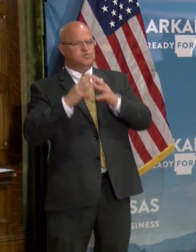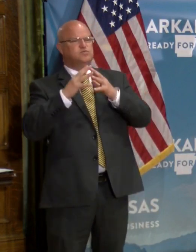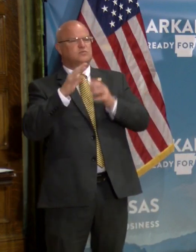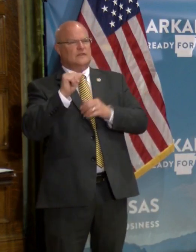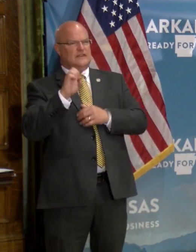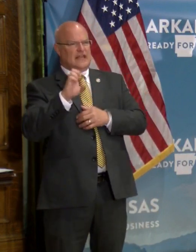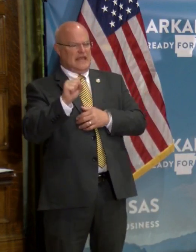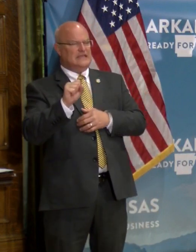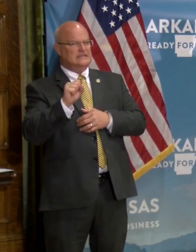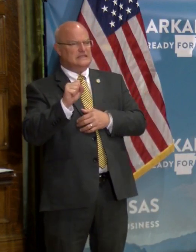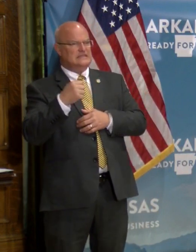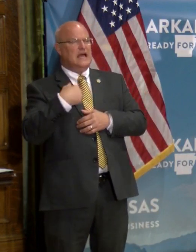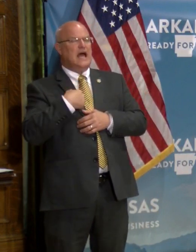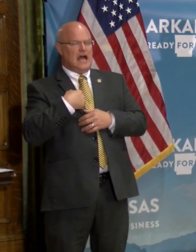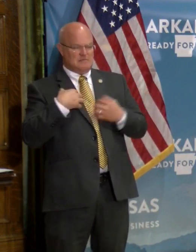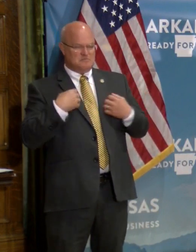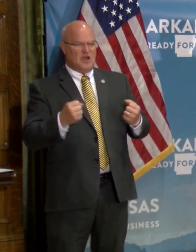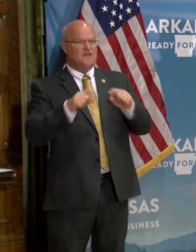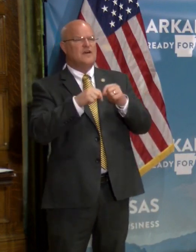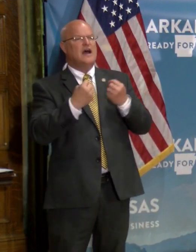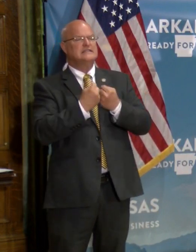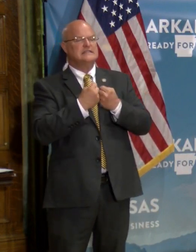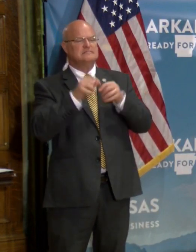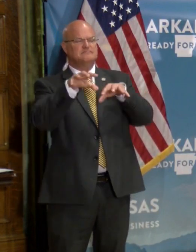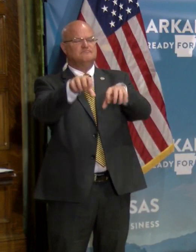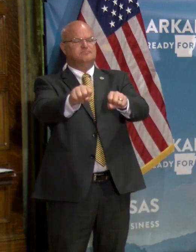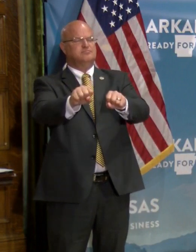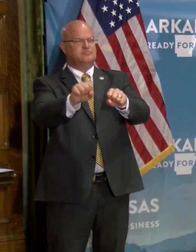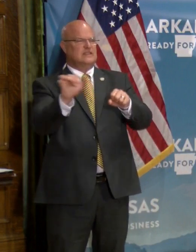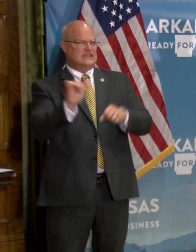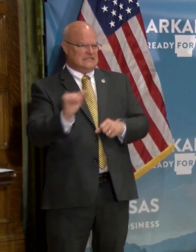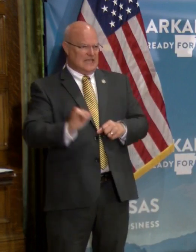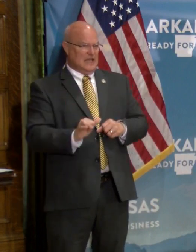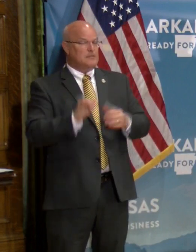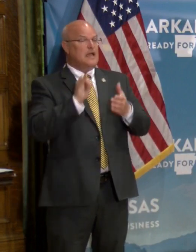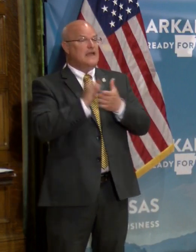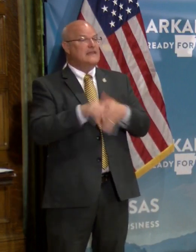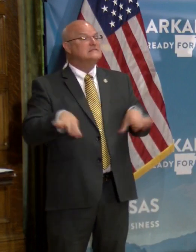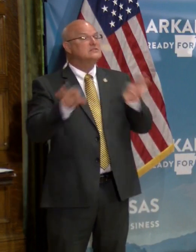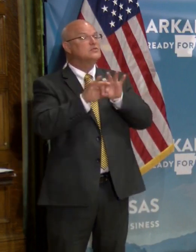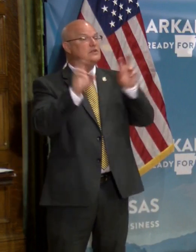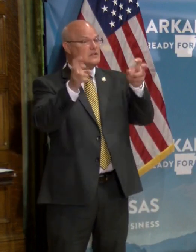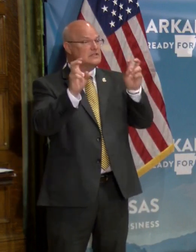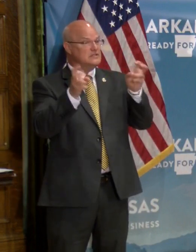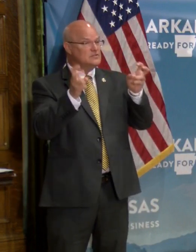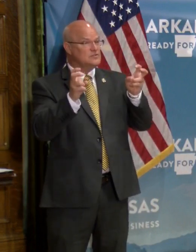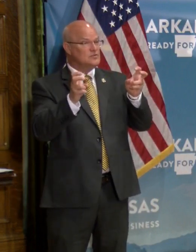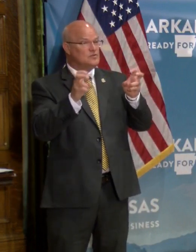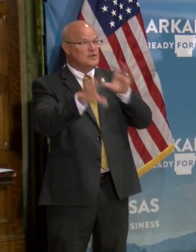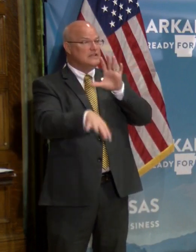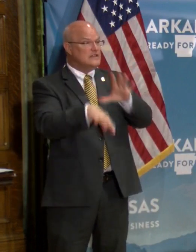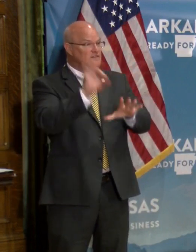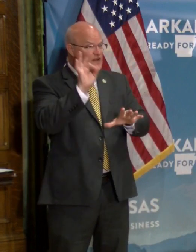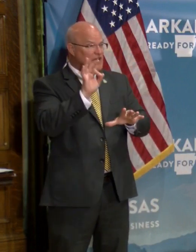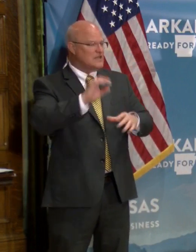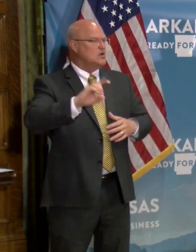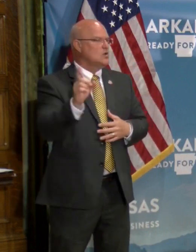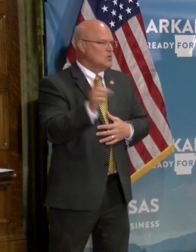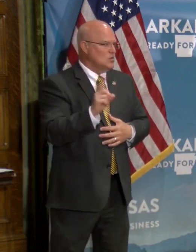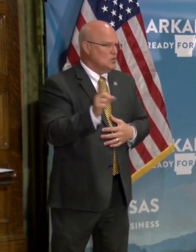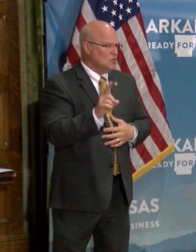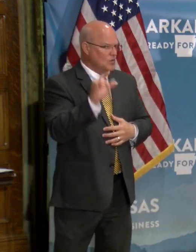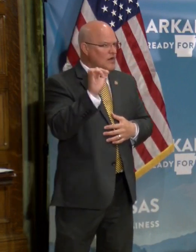cases, uh, I'm confident that our team will be able to do, uh, the same. And that's the critical issue, is to find out where